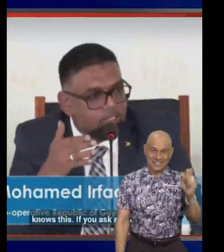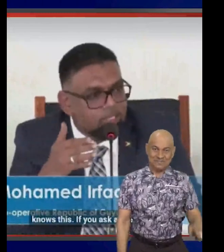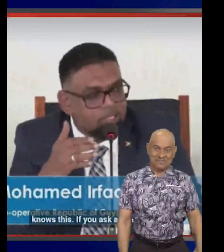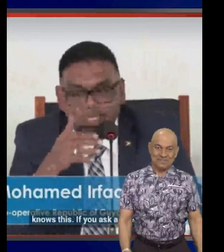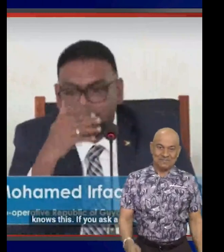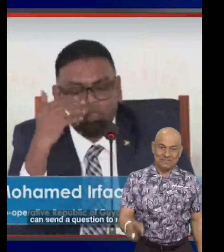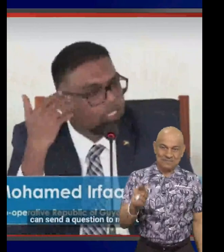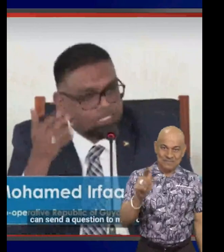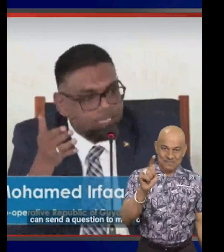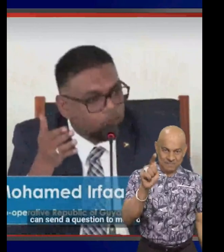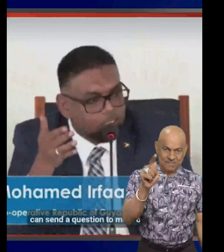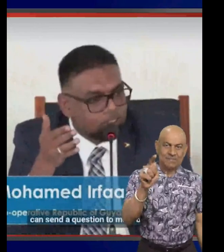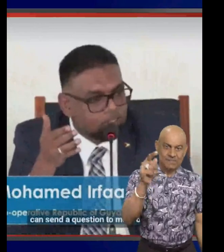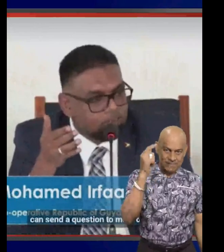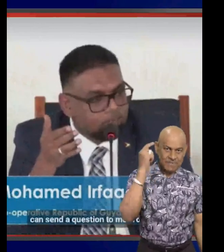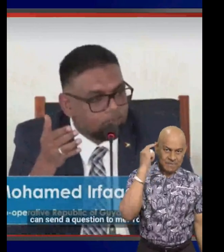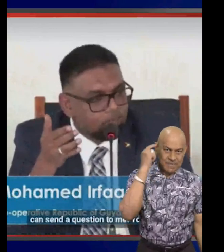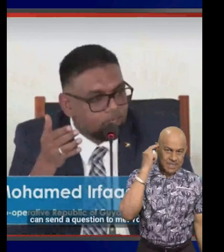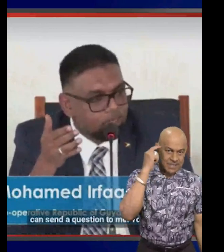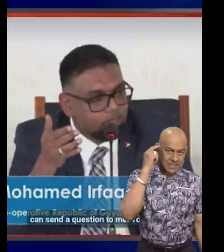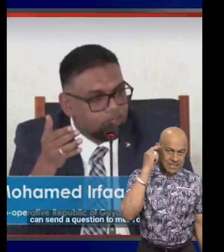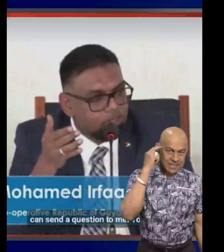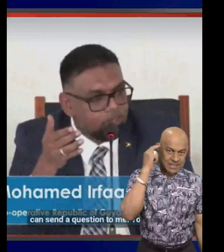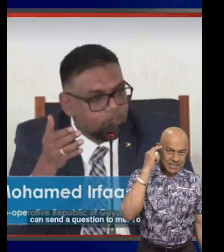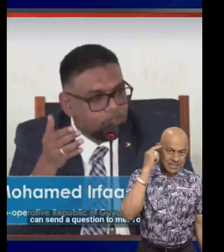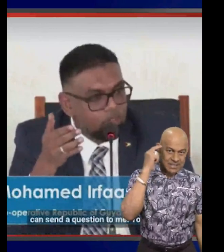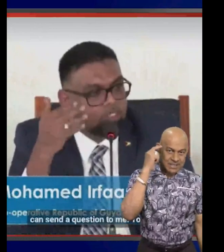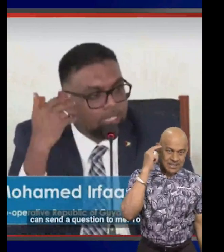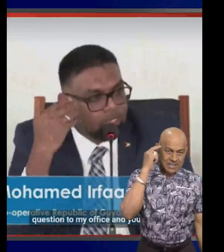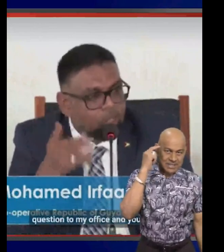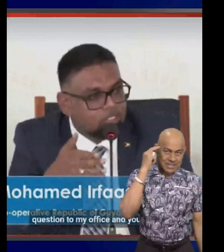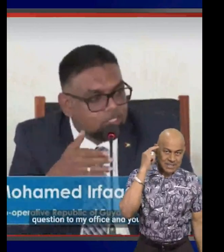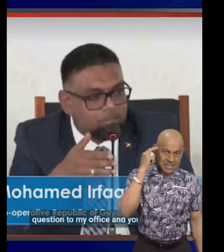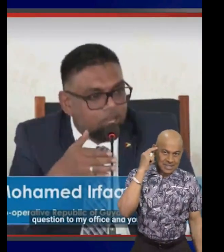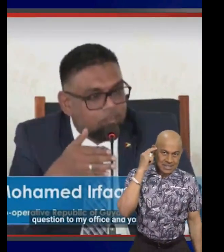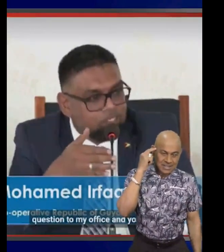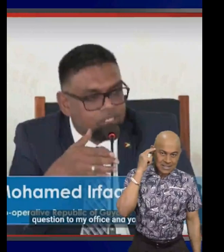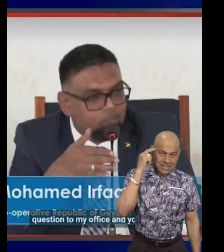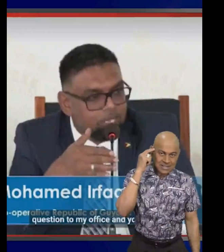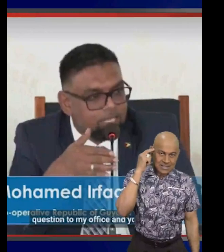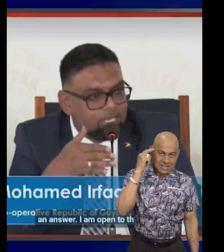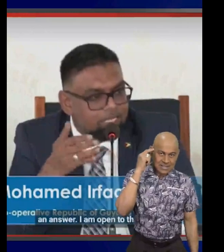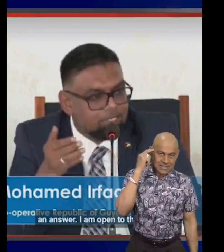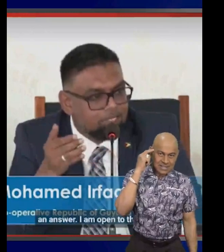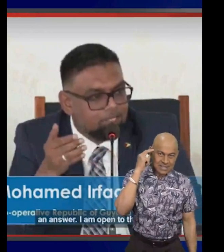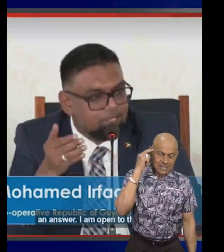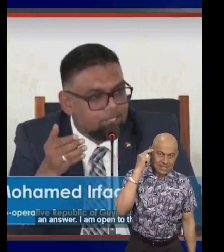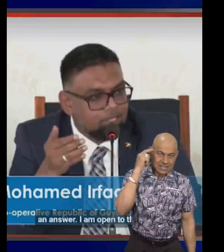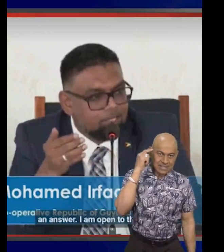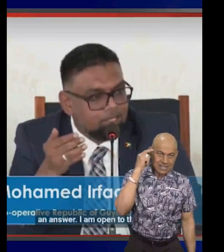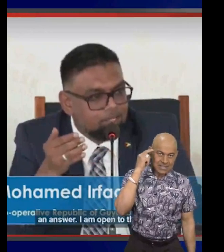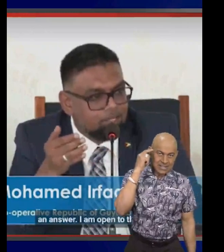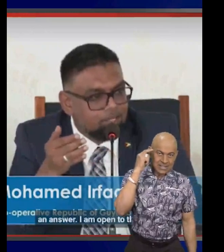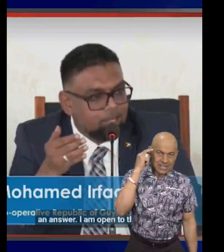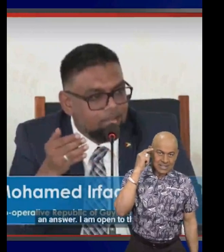a question, you can send a question to me, you send a question to my office and you will get an answer,